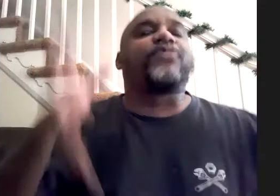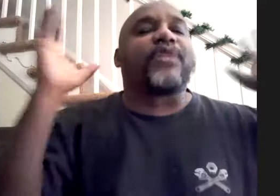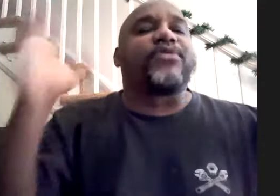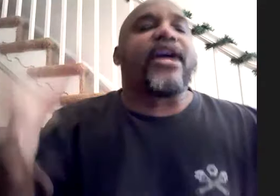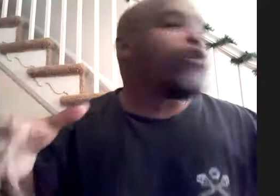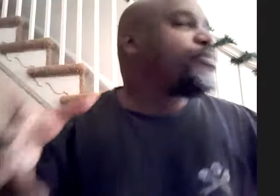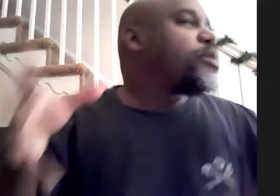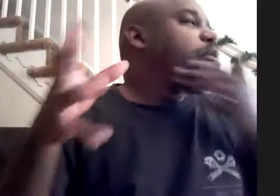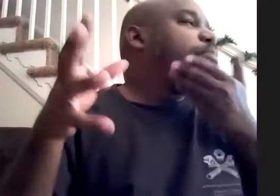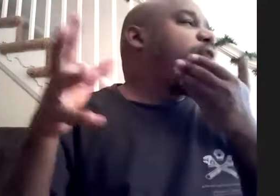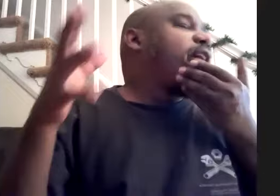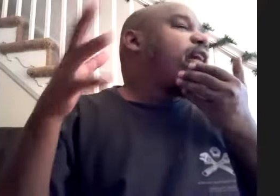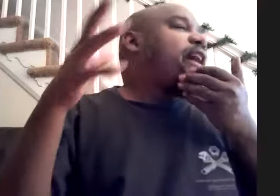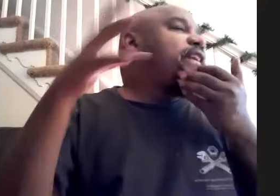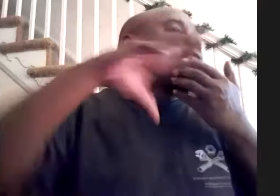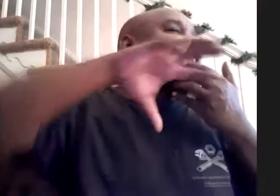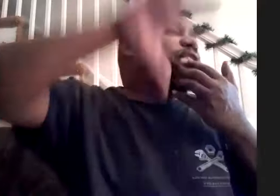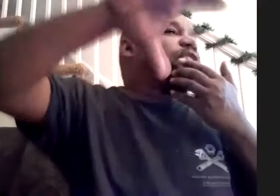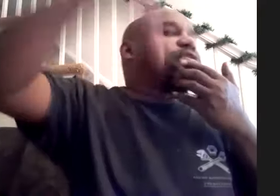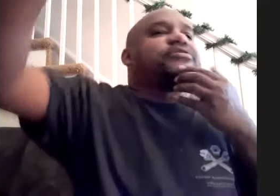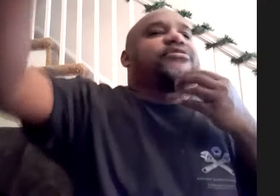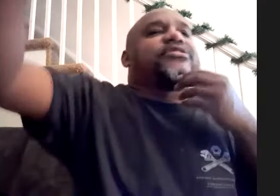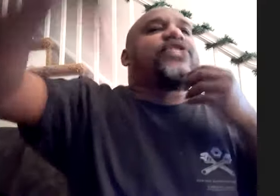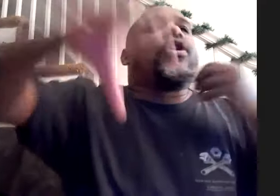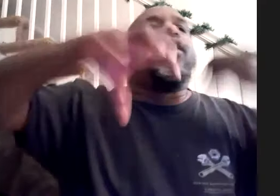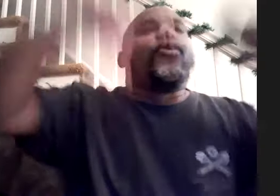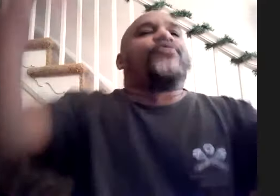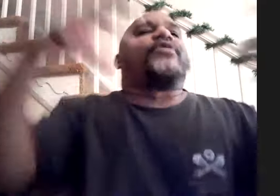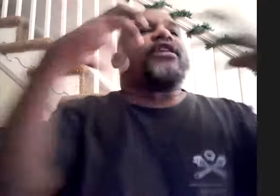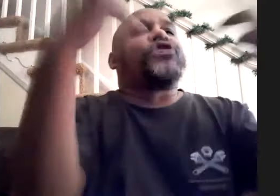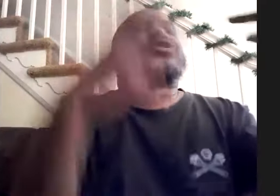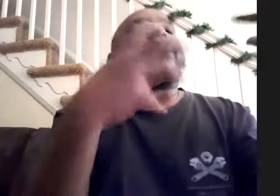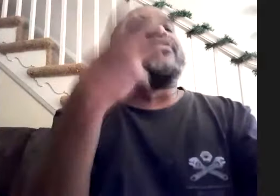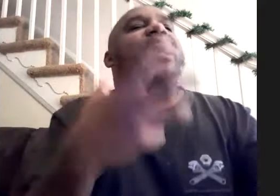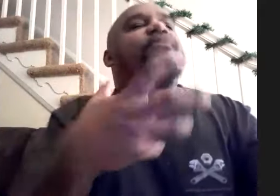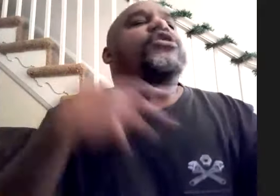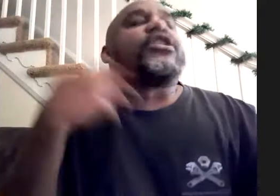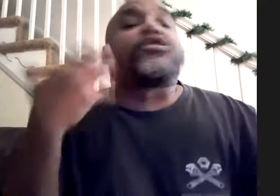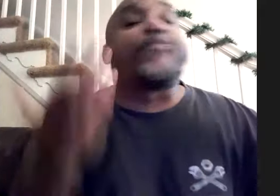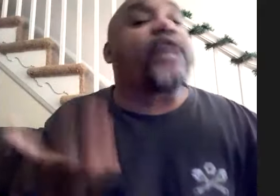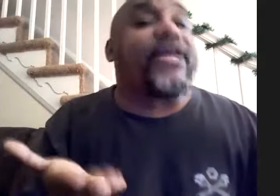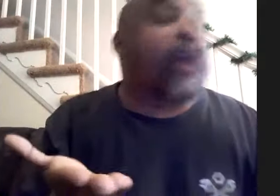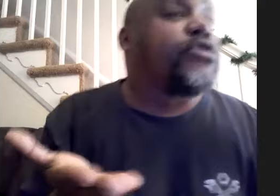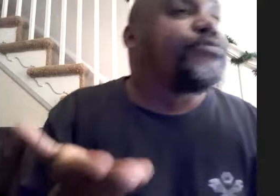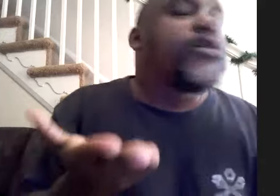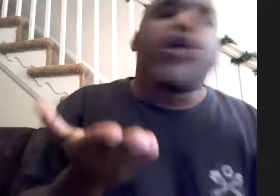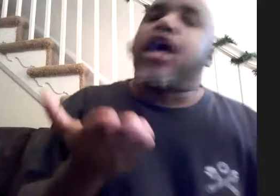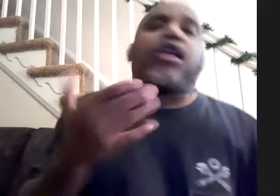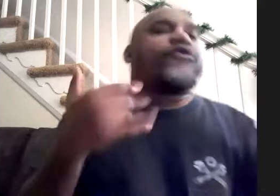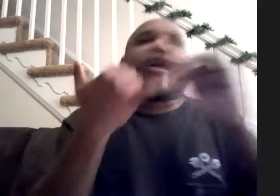that were there but i never got to see the whole understand the vibe of it till i started playing there i loved playing the